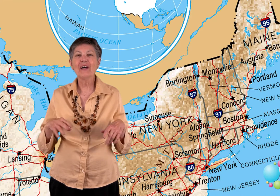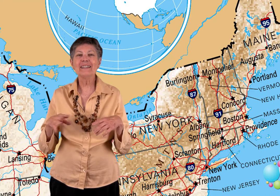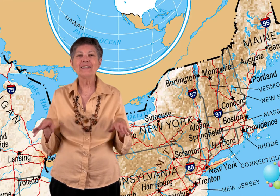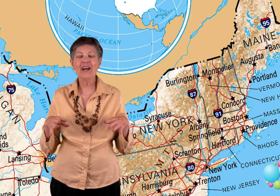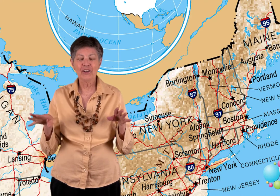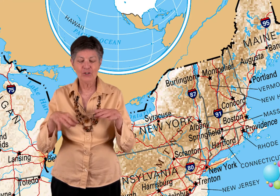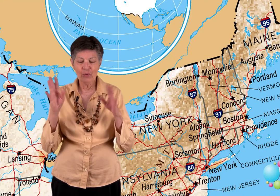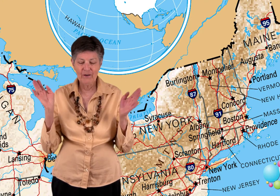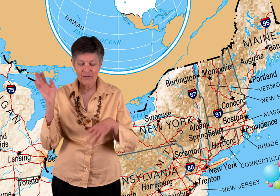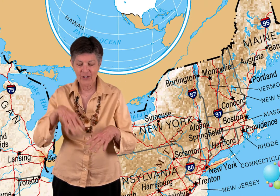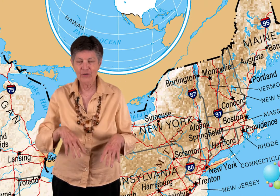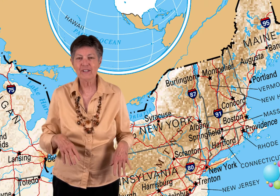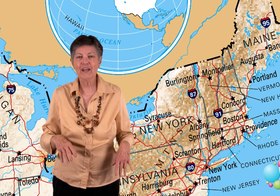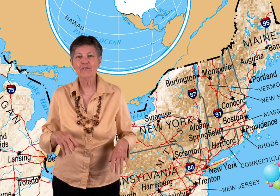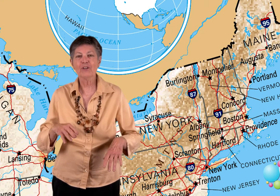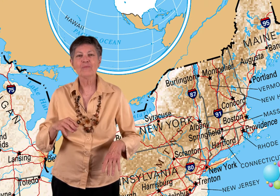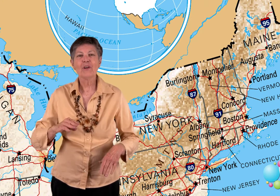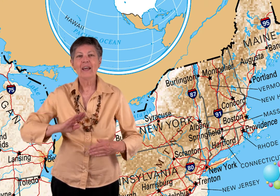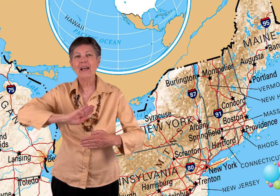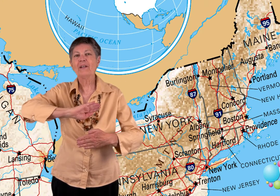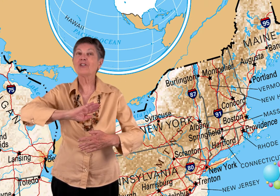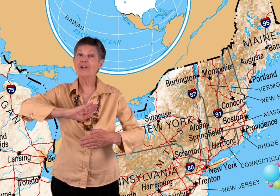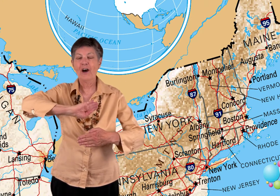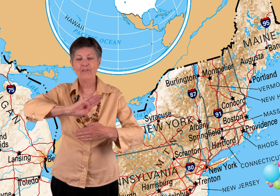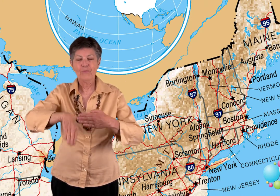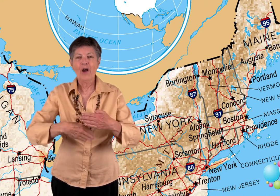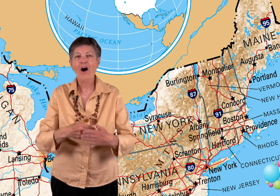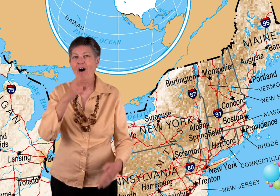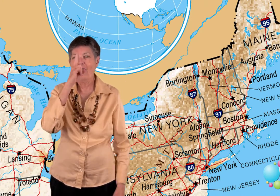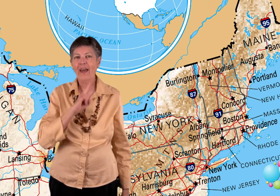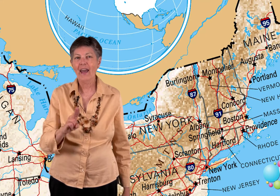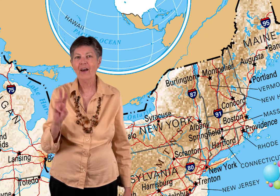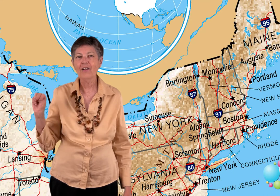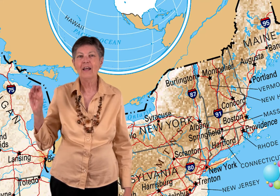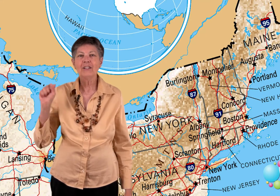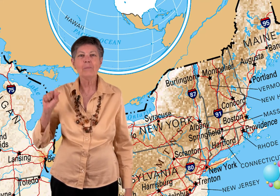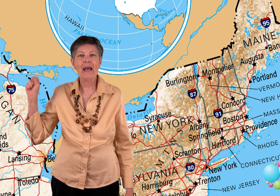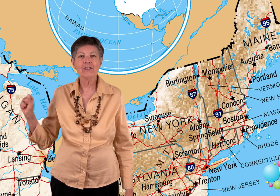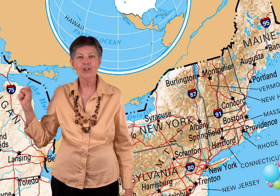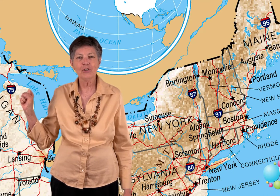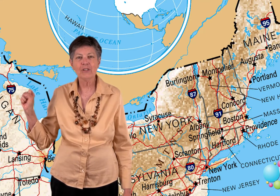it's kind of cute, so we're going to do the second verse, okay? starts off, all hail to Massachusetts,